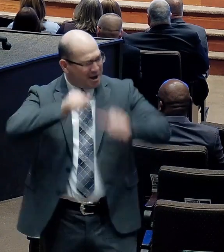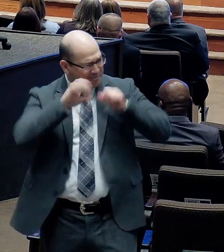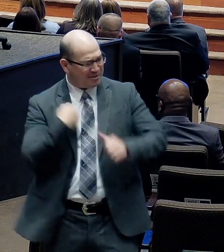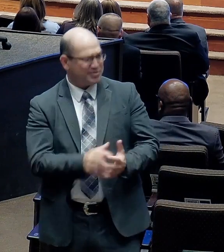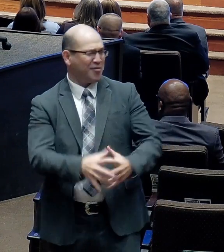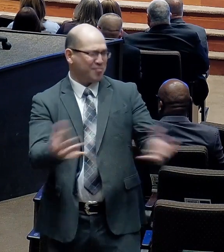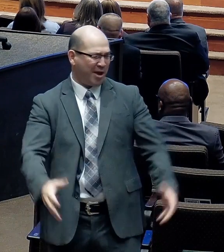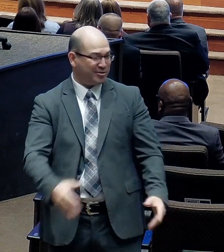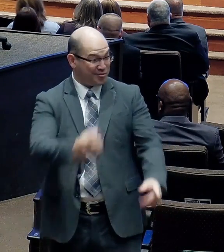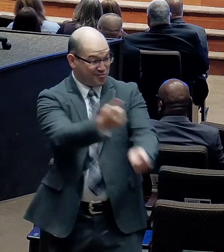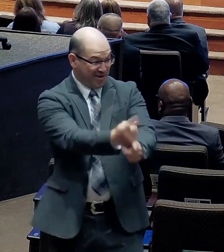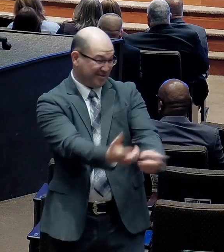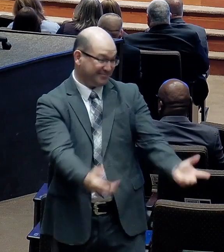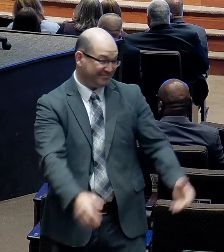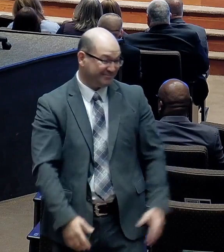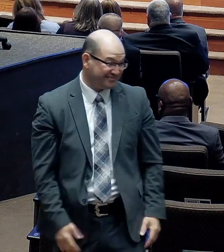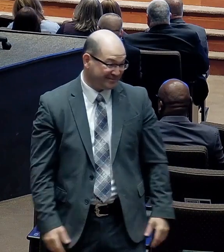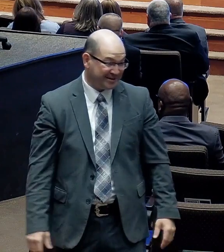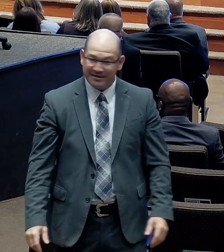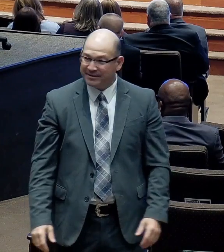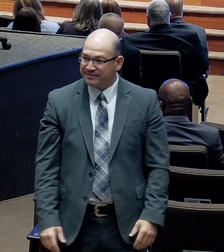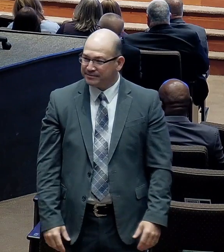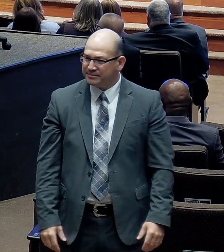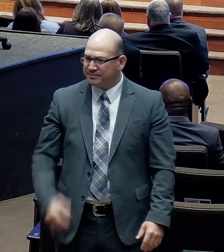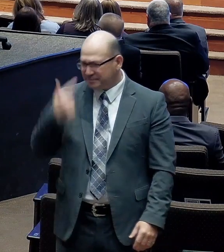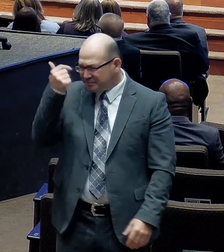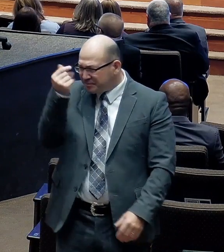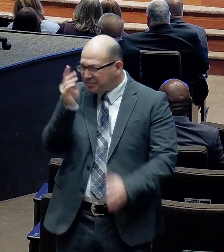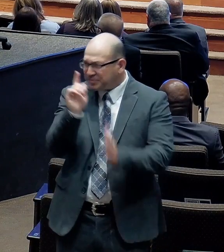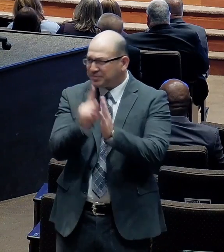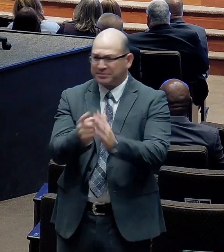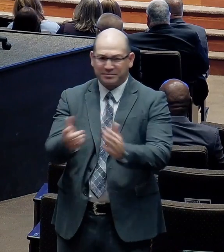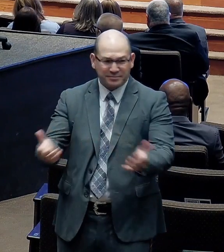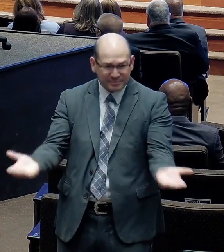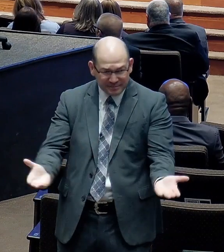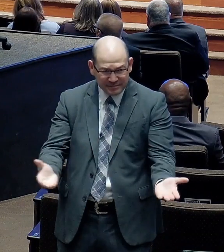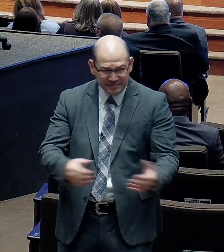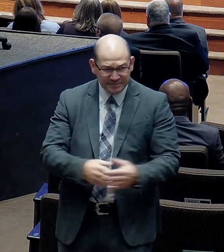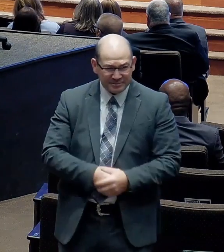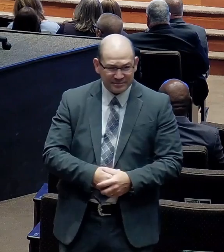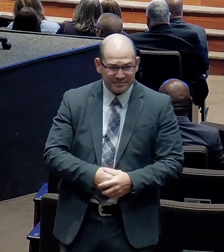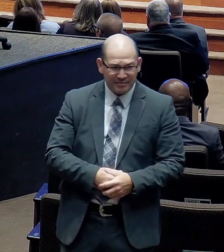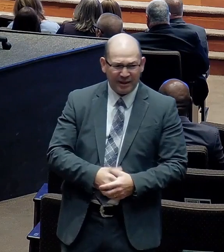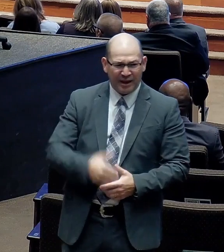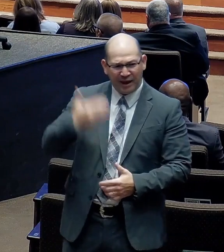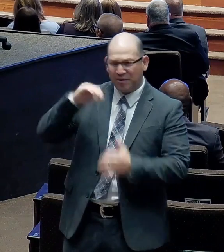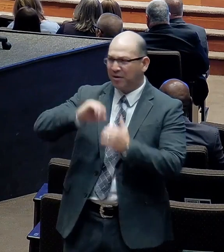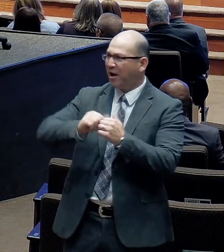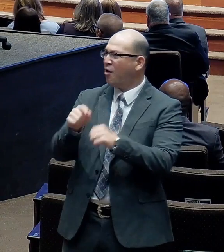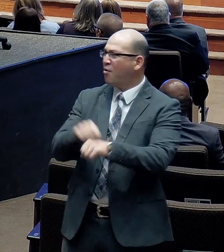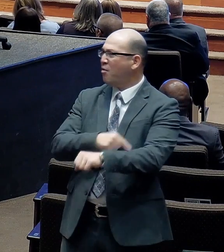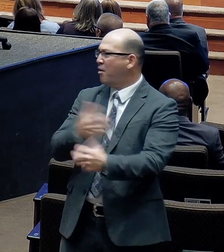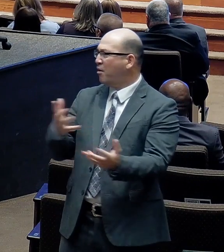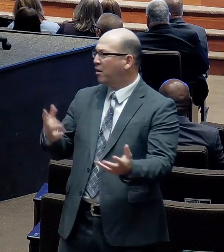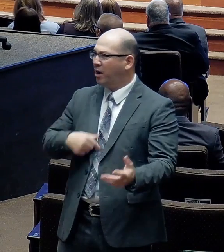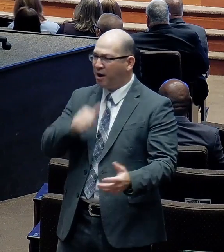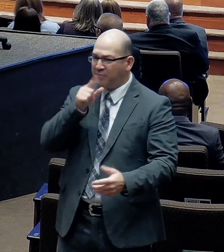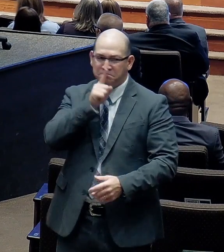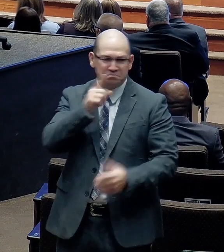For just a few minutes this morning, And I don't even know how much time I have. I haven't asked anybody when I'm supposed to quit. So I'll just go until I get